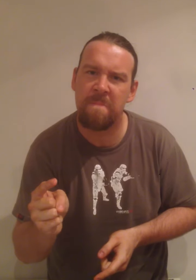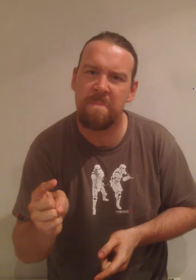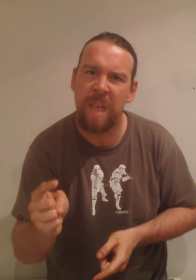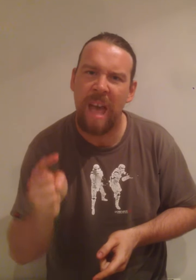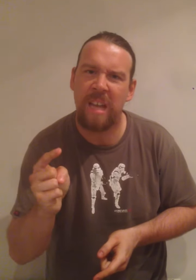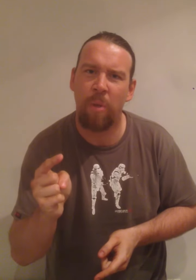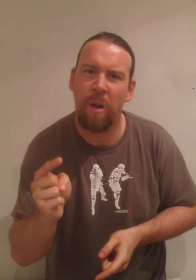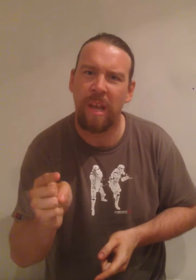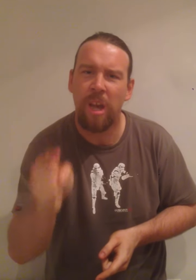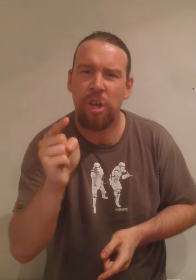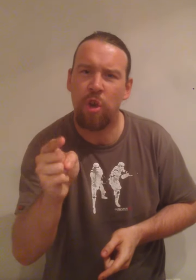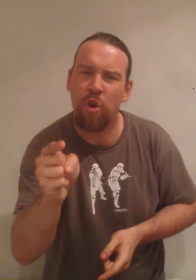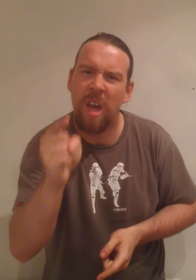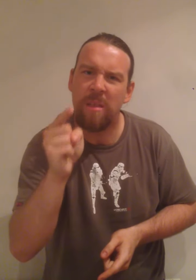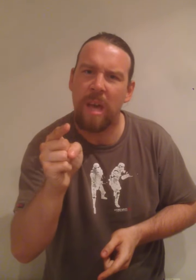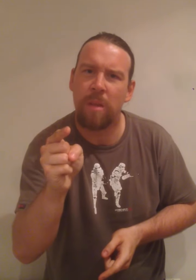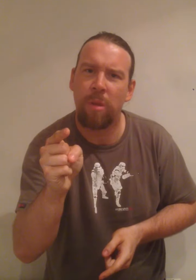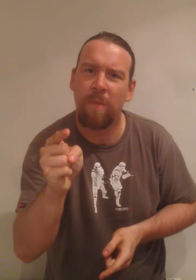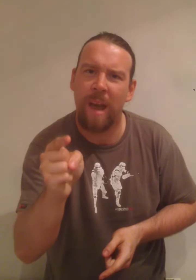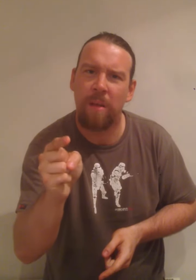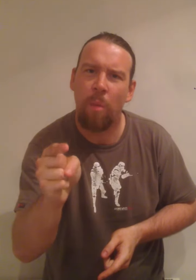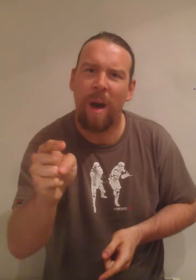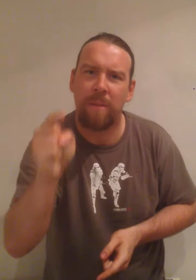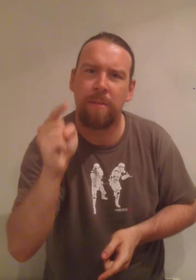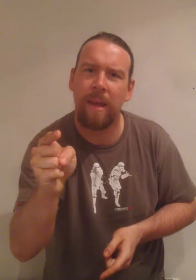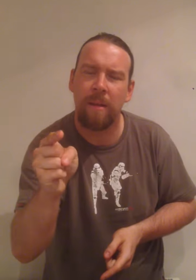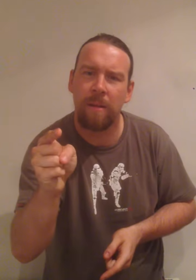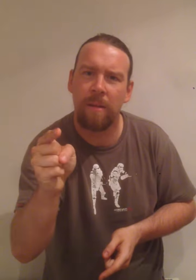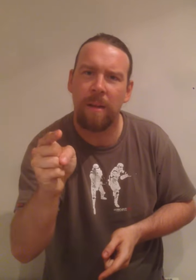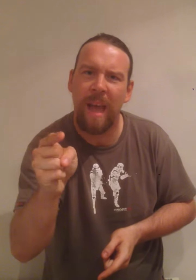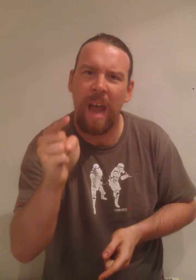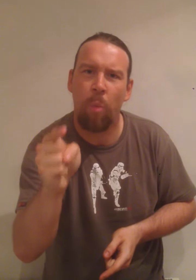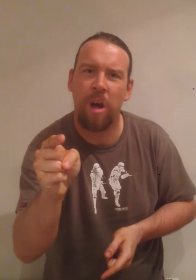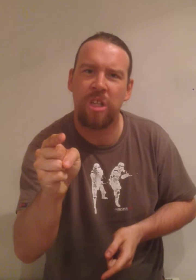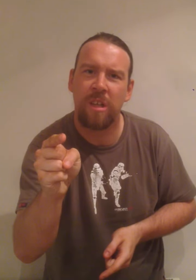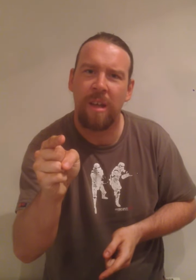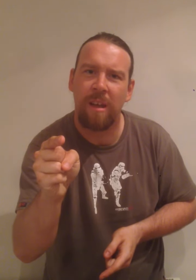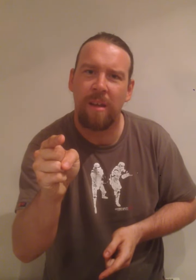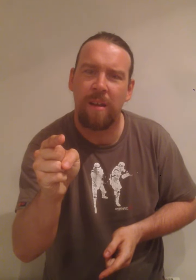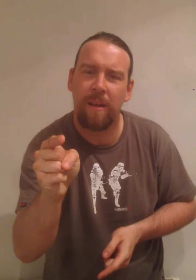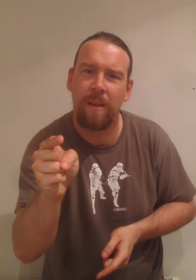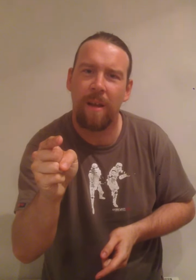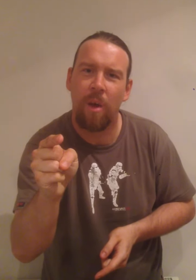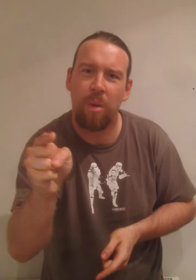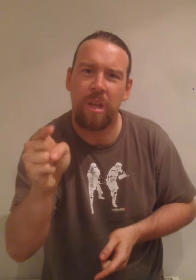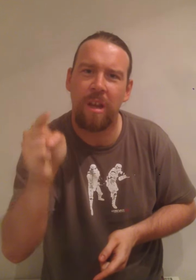And tomorrow night you the SWE fans will have to sit and watch when you hear